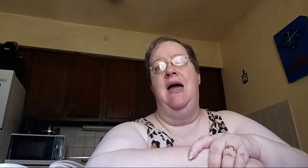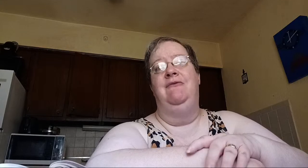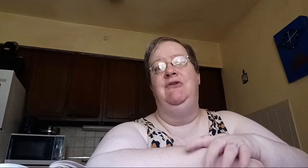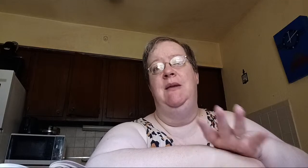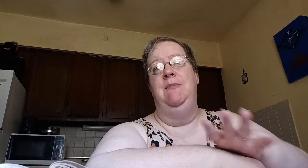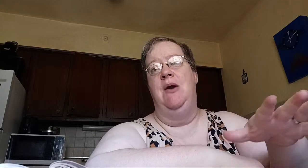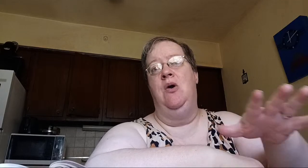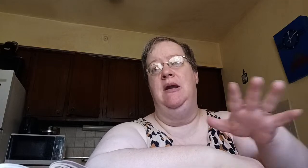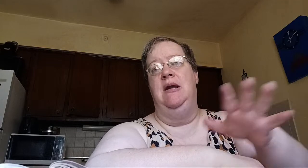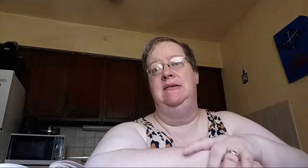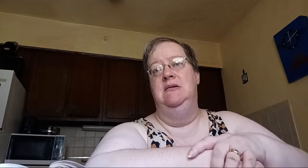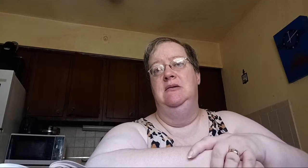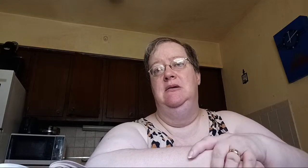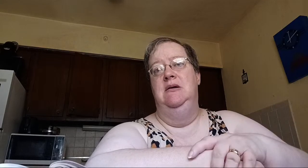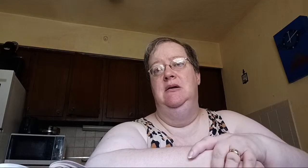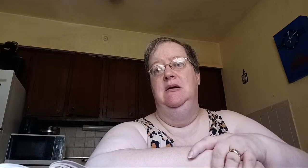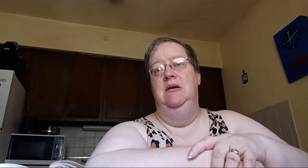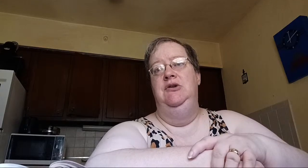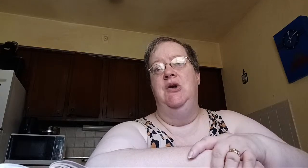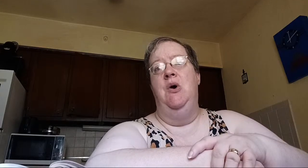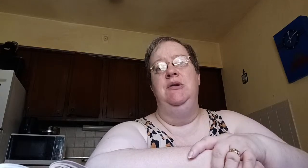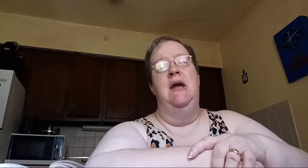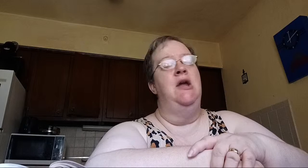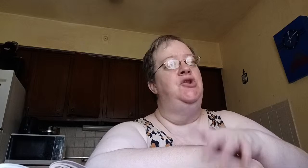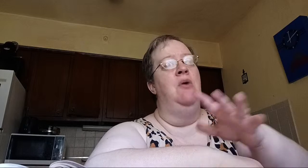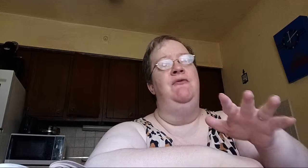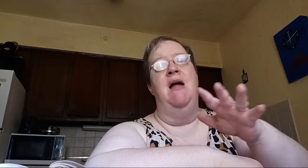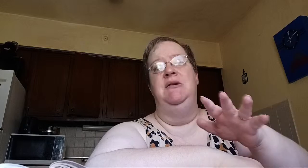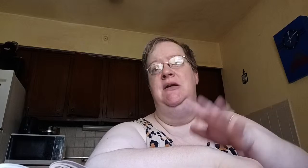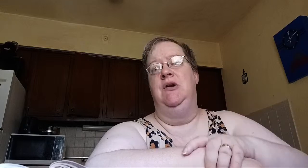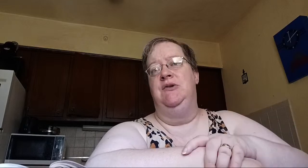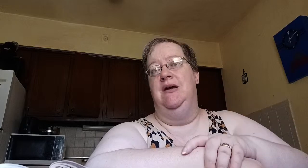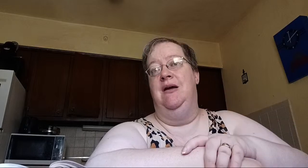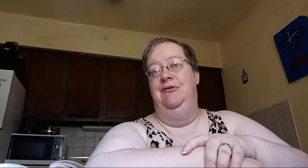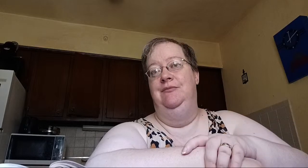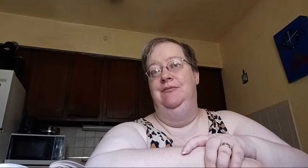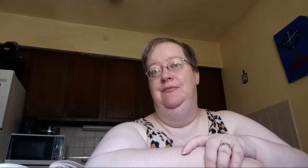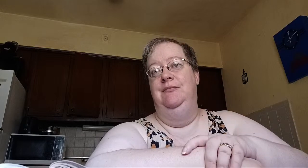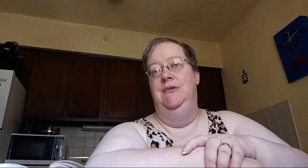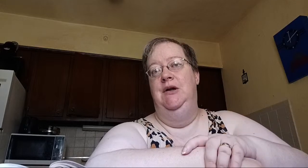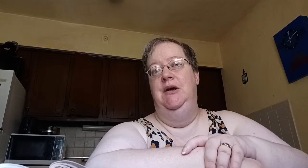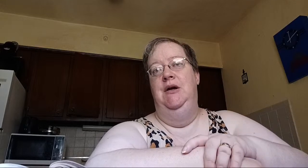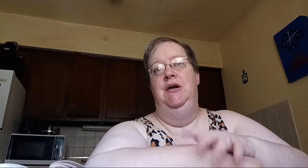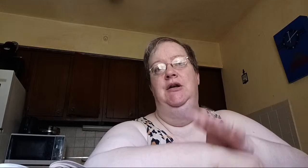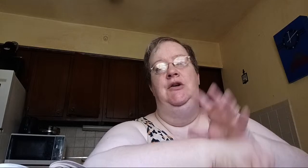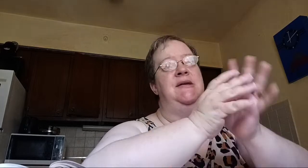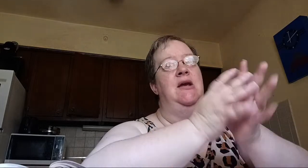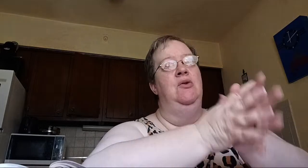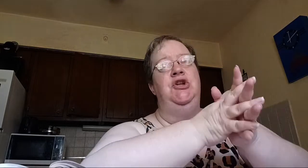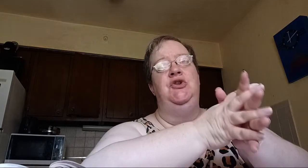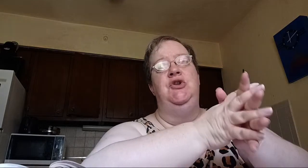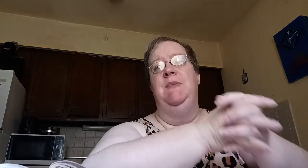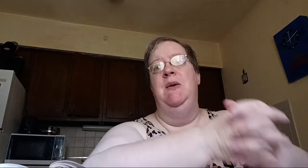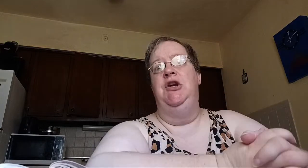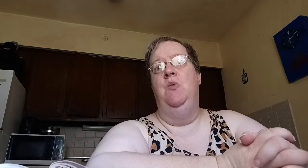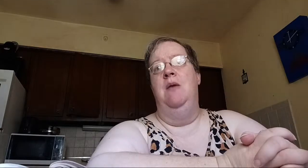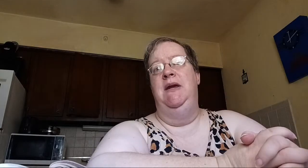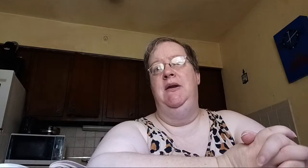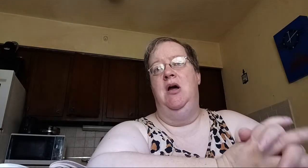too many priorities. Don't, and don't volunteer yourself. You just say, Lord, you direct me where you want me to go.